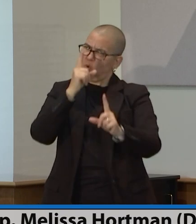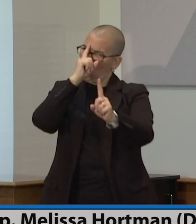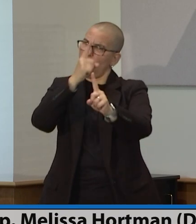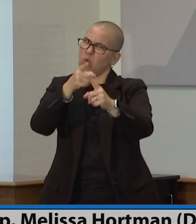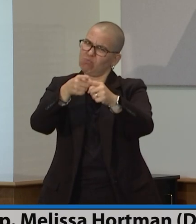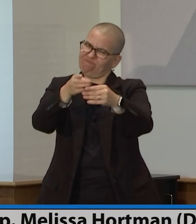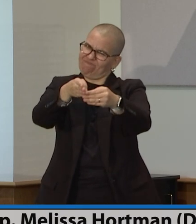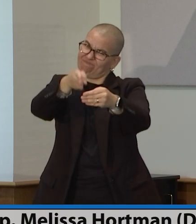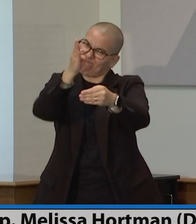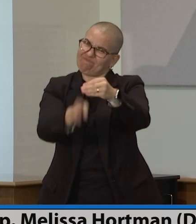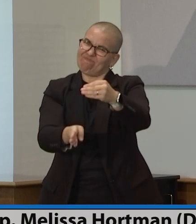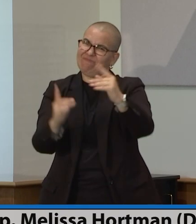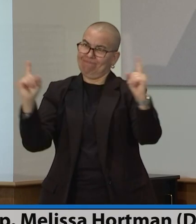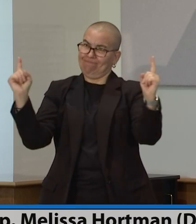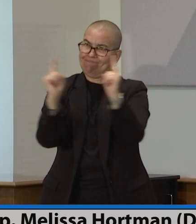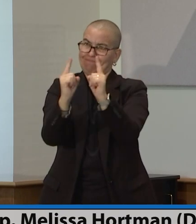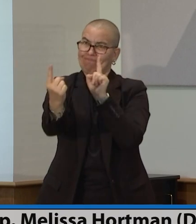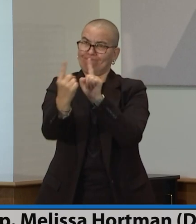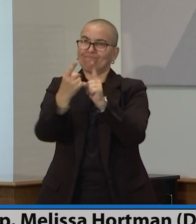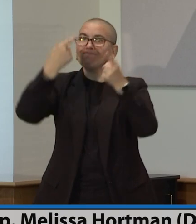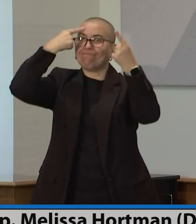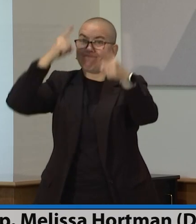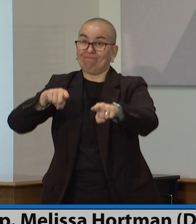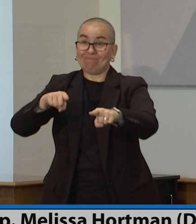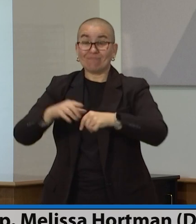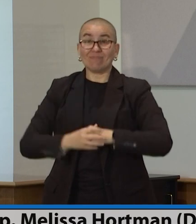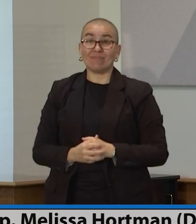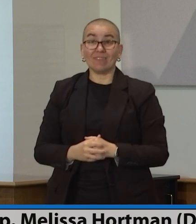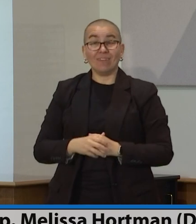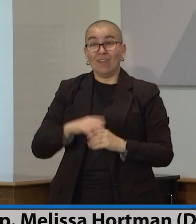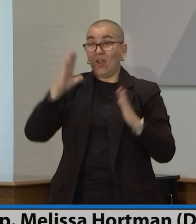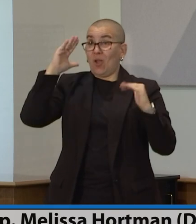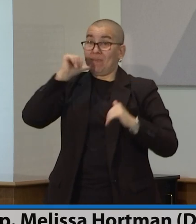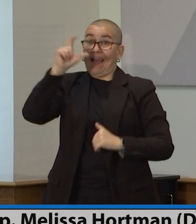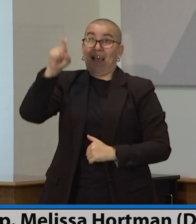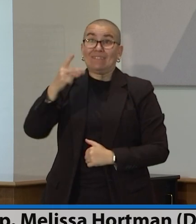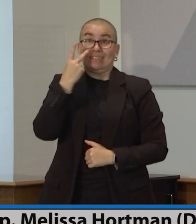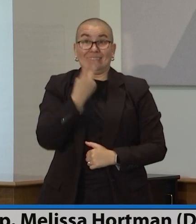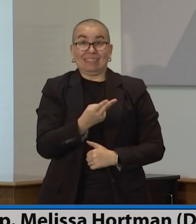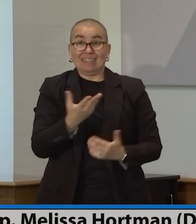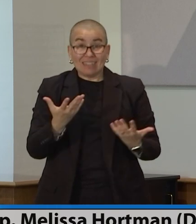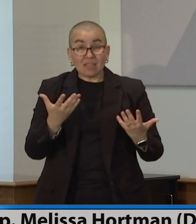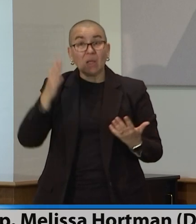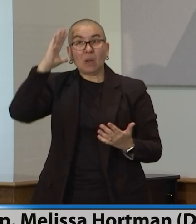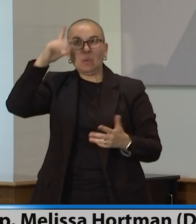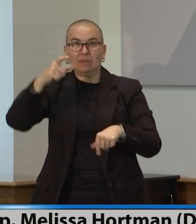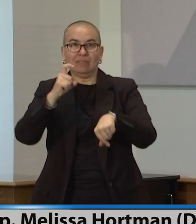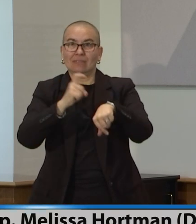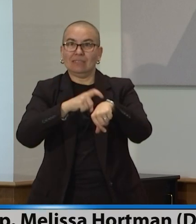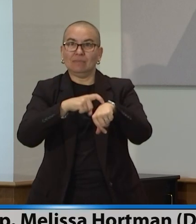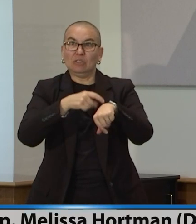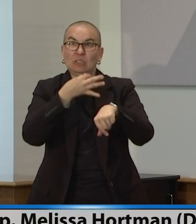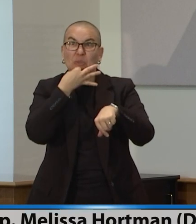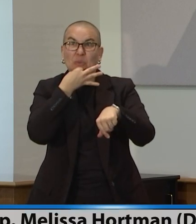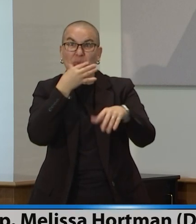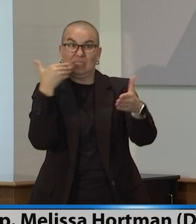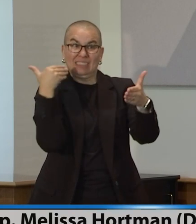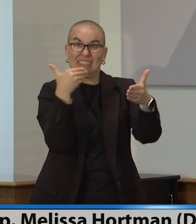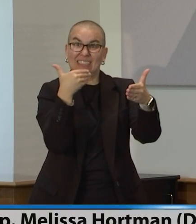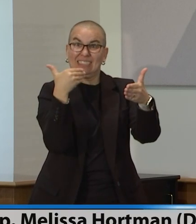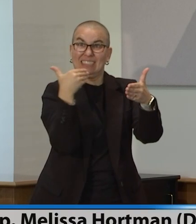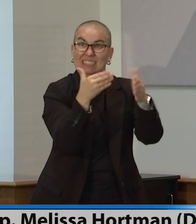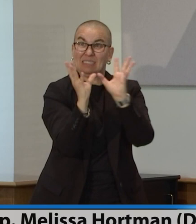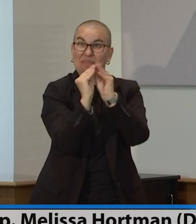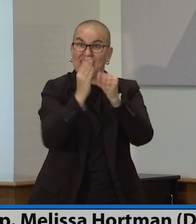The question that keeps recurring is, why does it always take to the end of session? And why do we keep going into overtime? time.